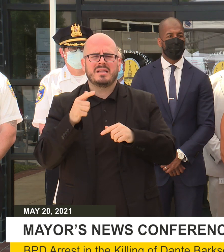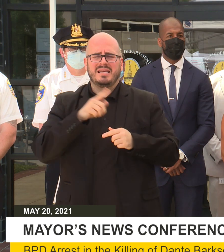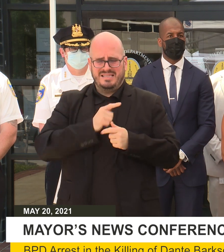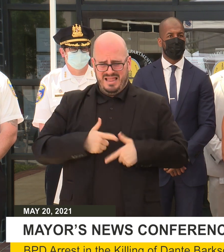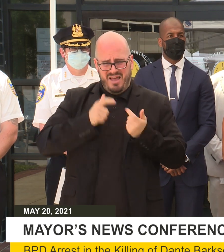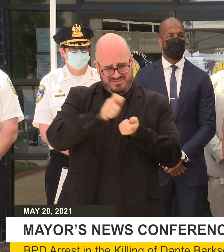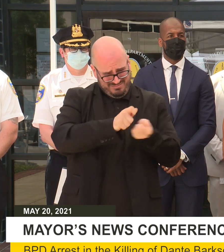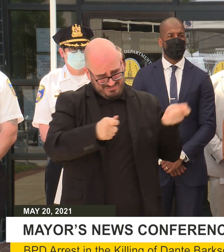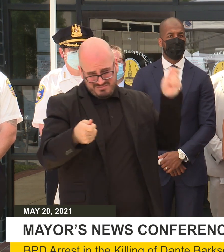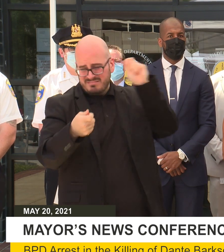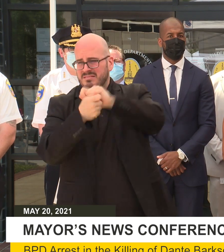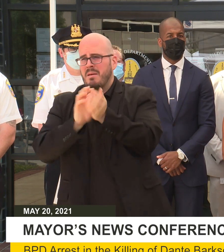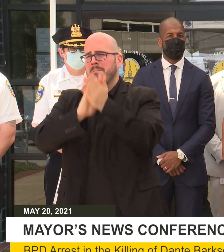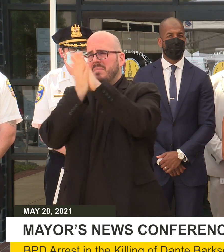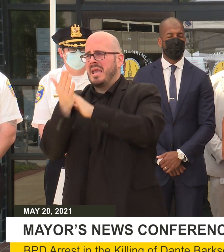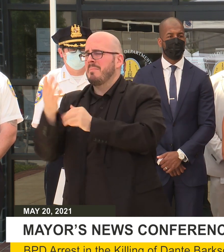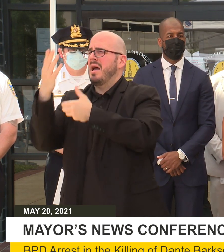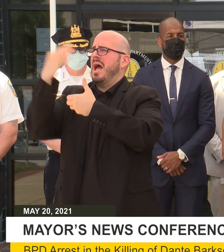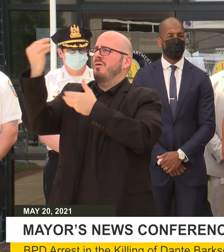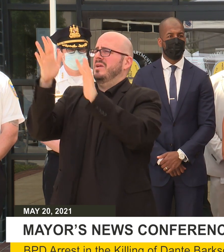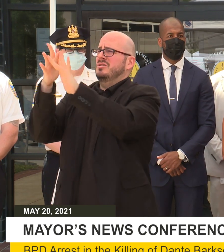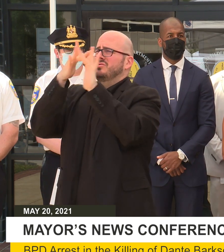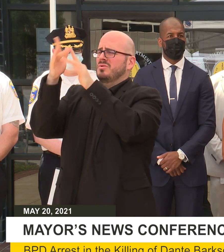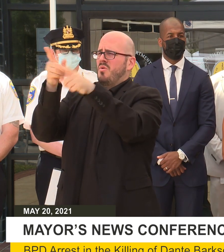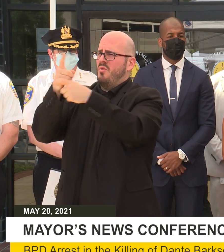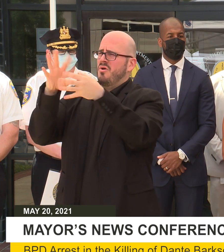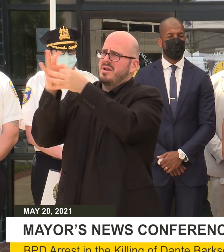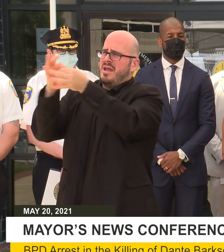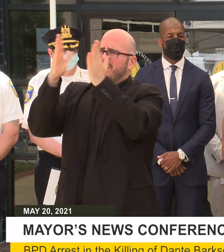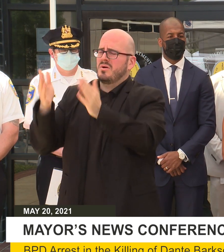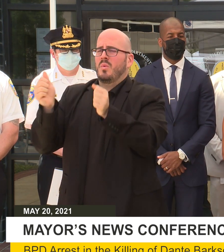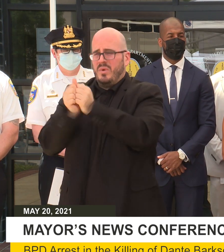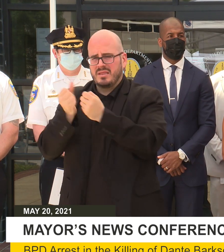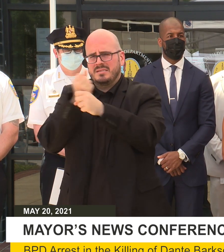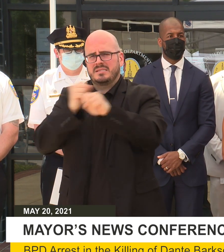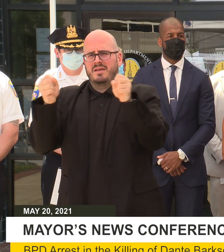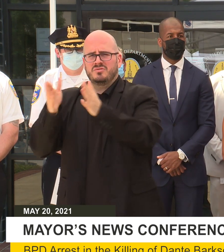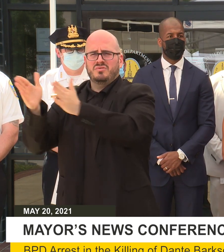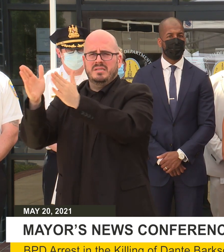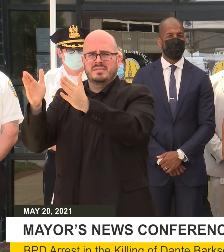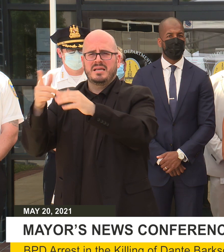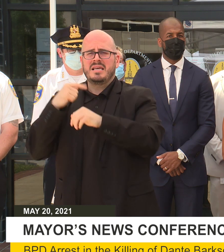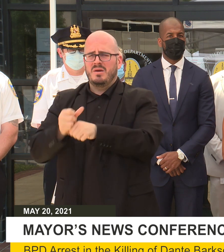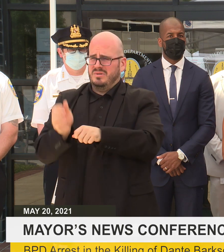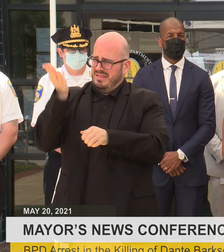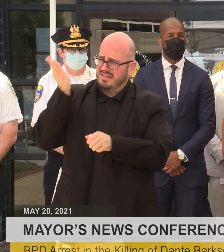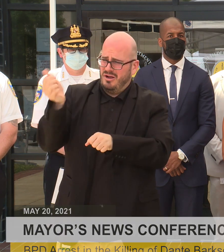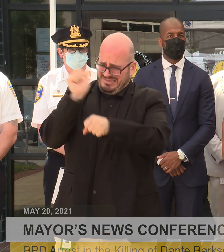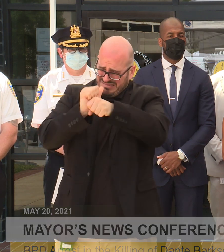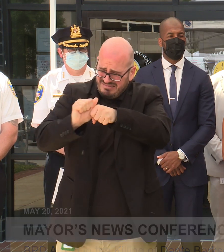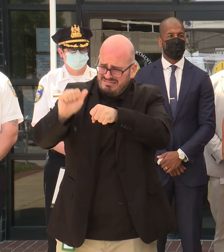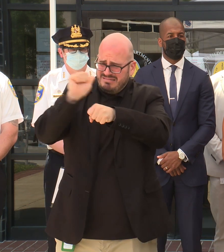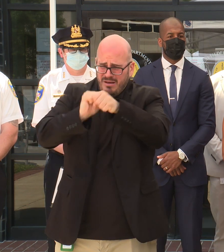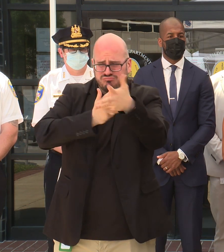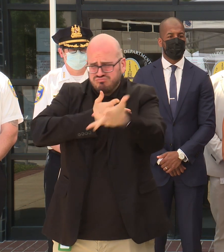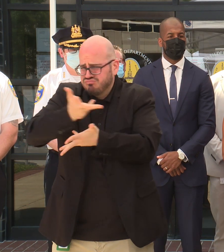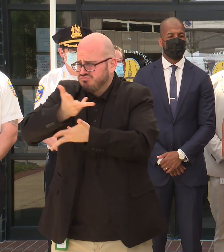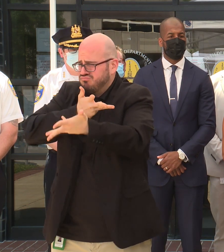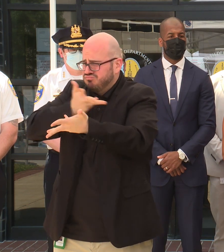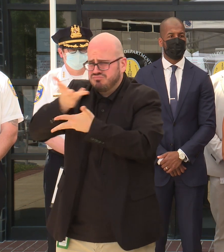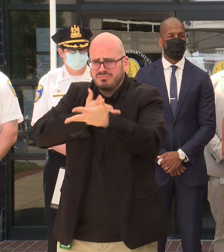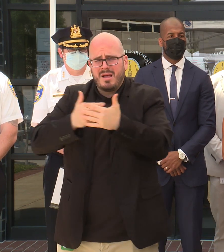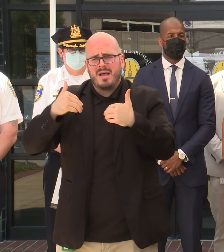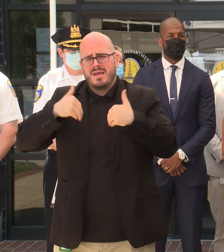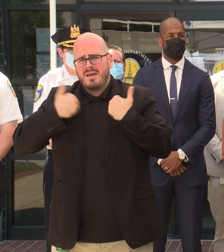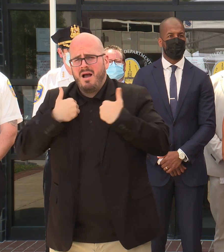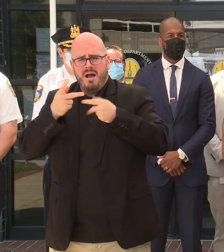an outreach coordinator for Safe Streets, he was persistently in our toughest communities to engage young people and